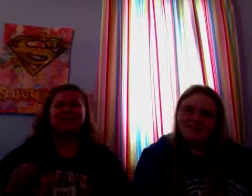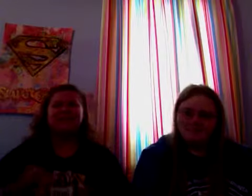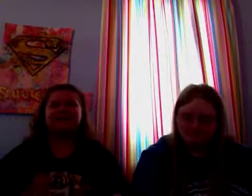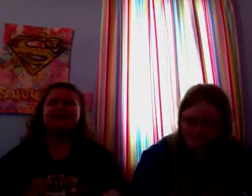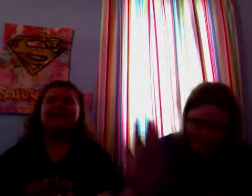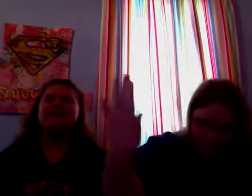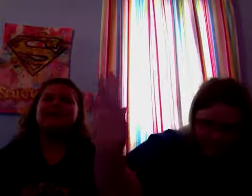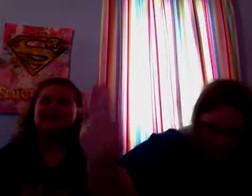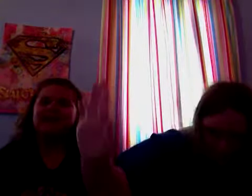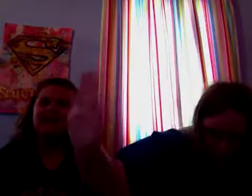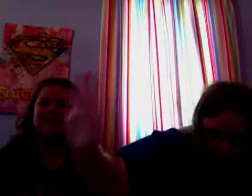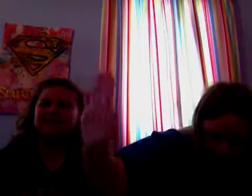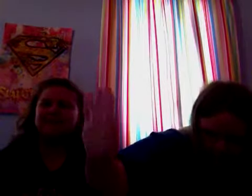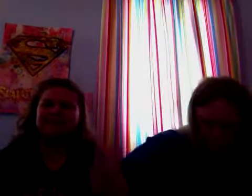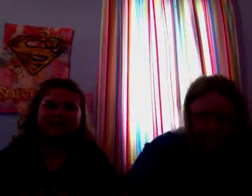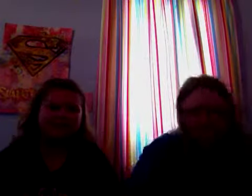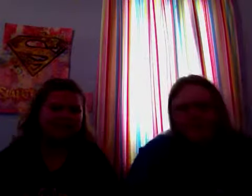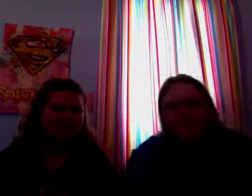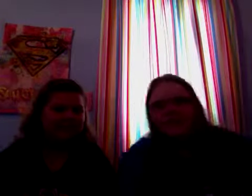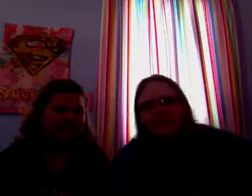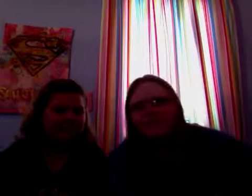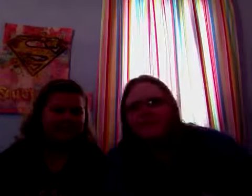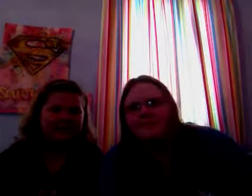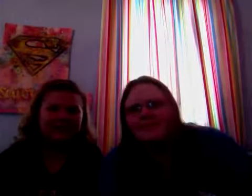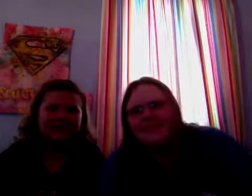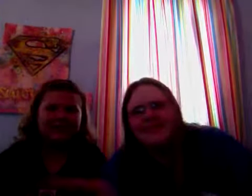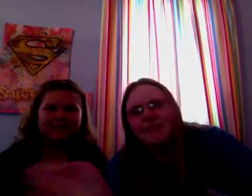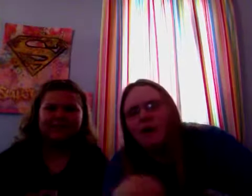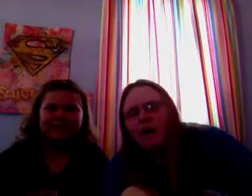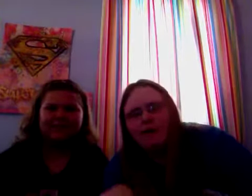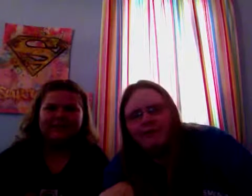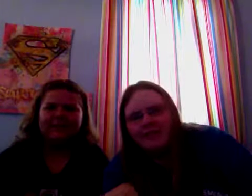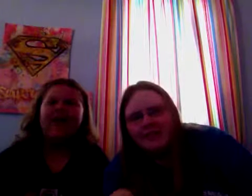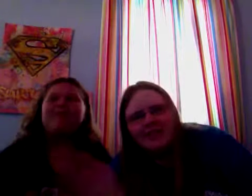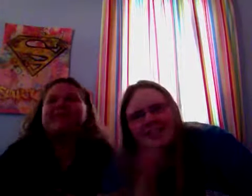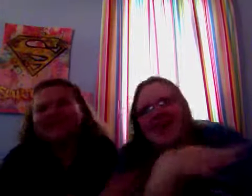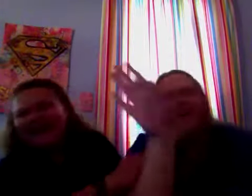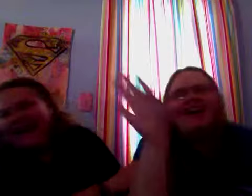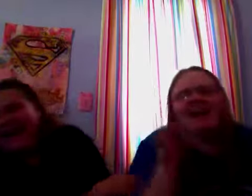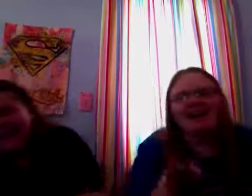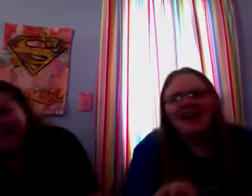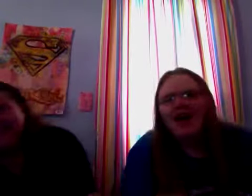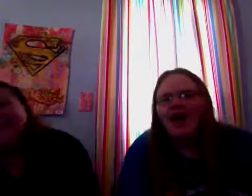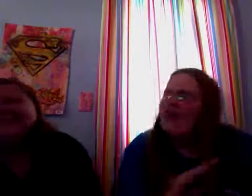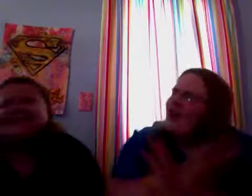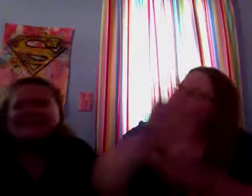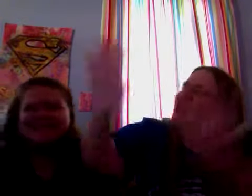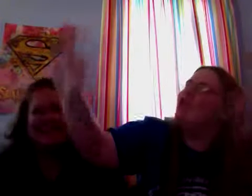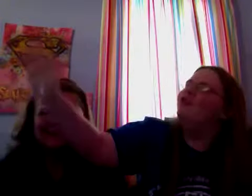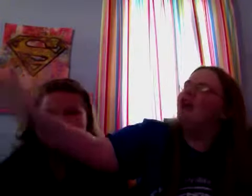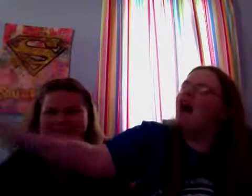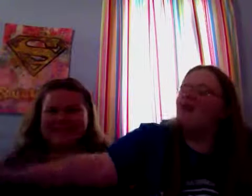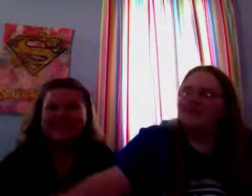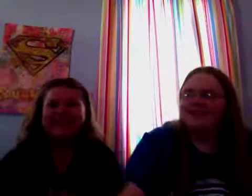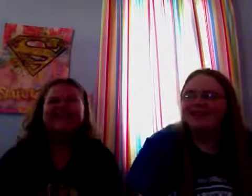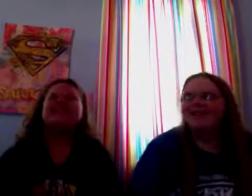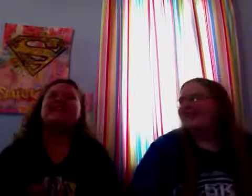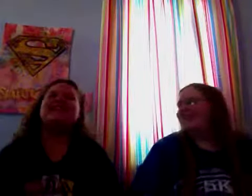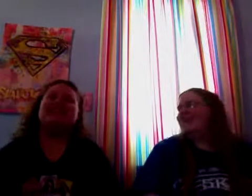wait wait what are you saying teen wolf oh my the new love she's addicted